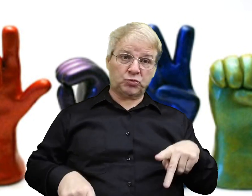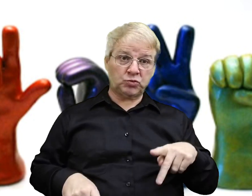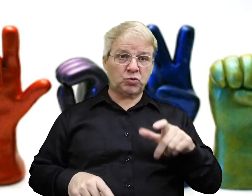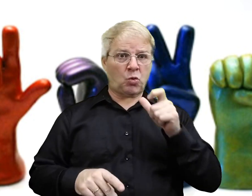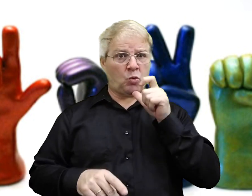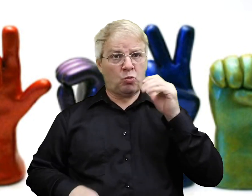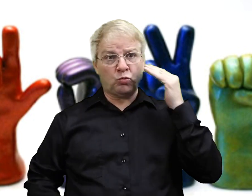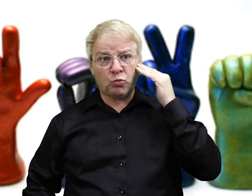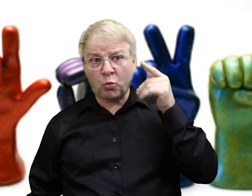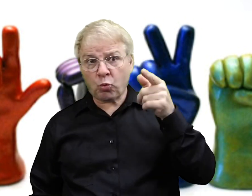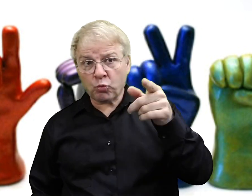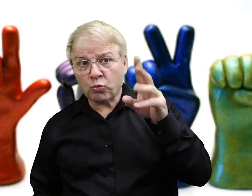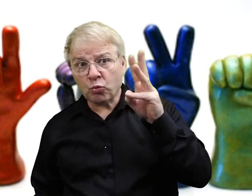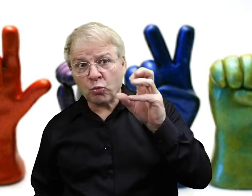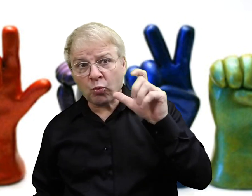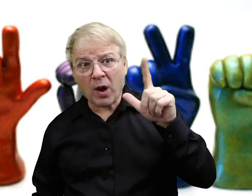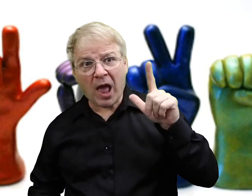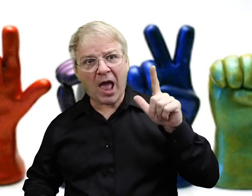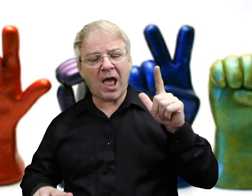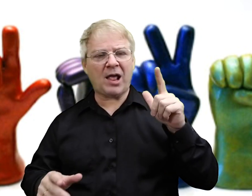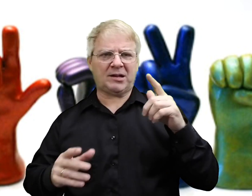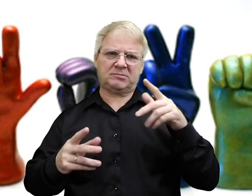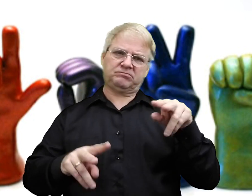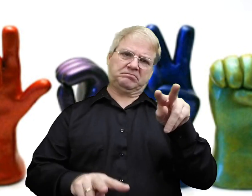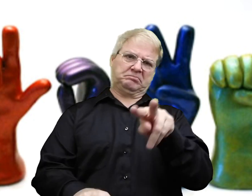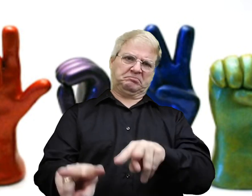Or an ASL person who knows you very well.